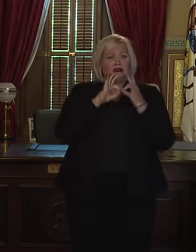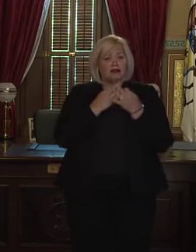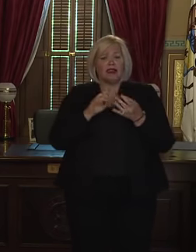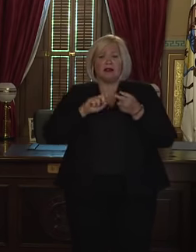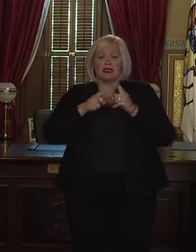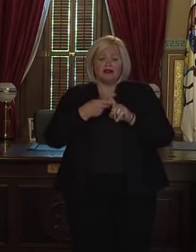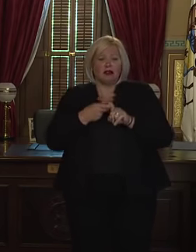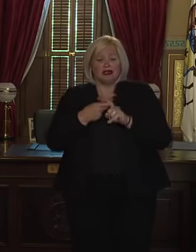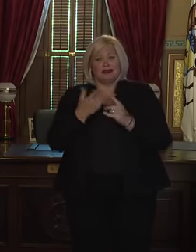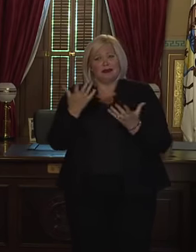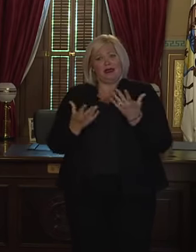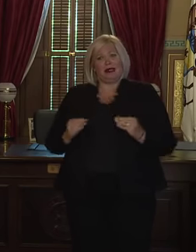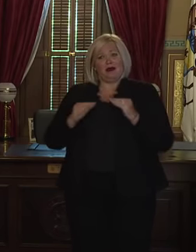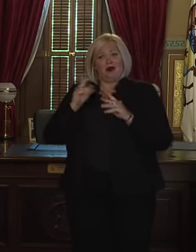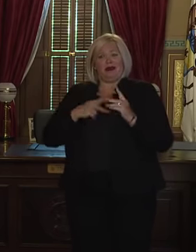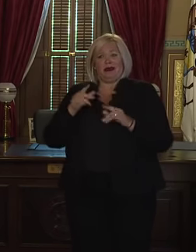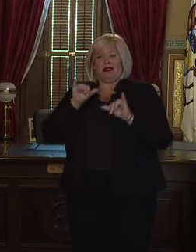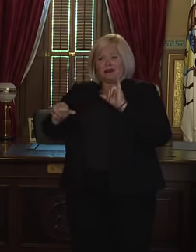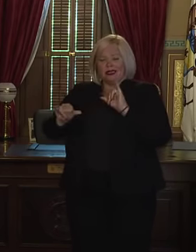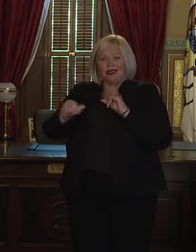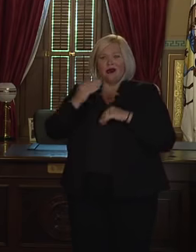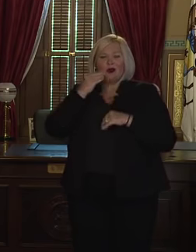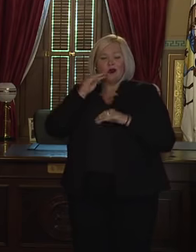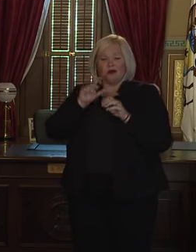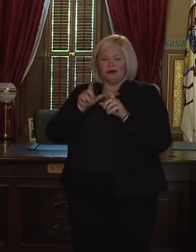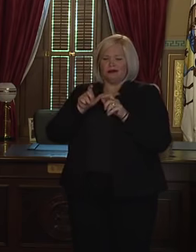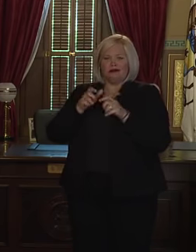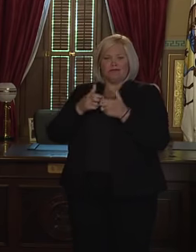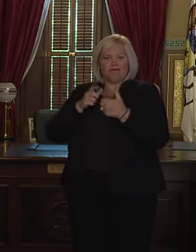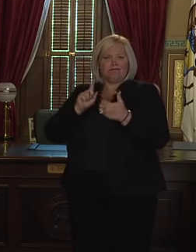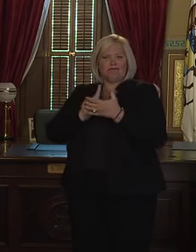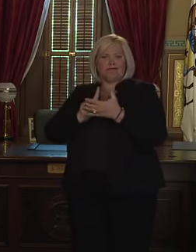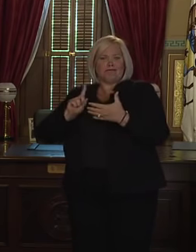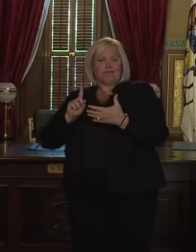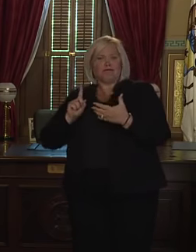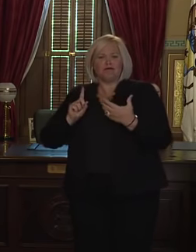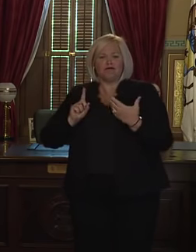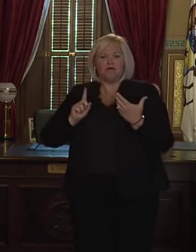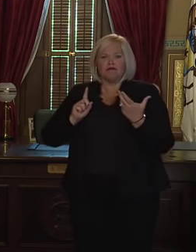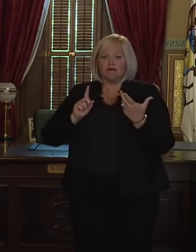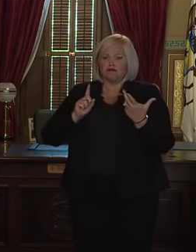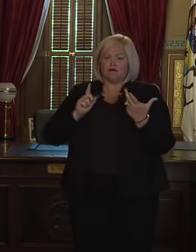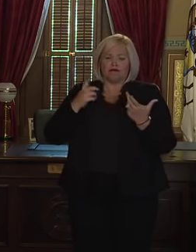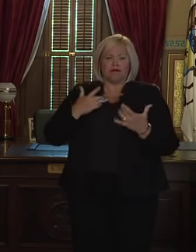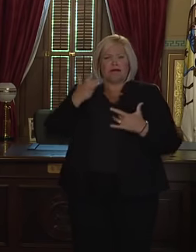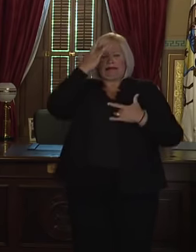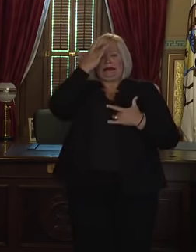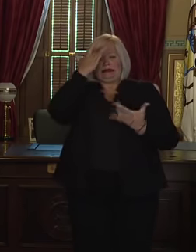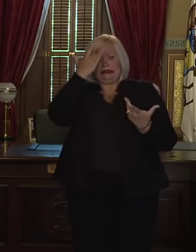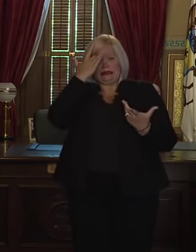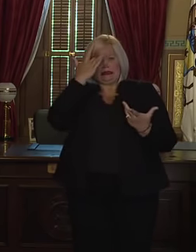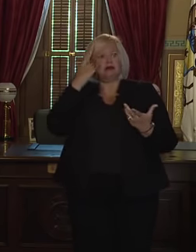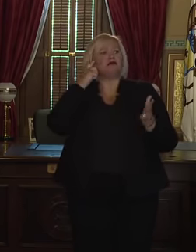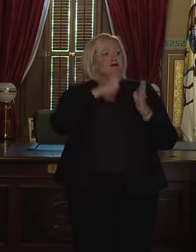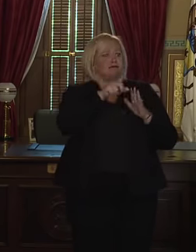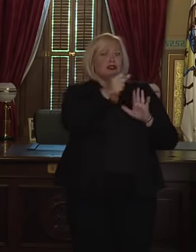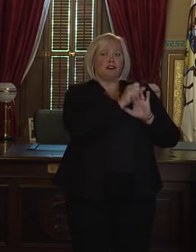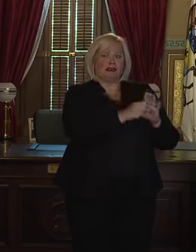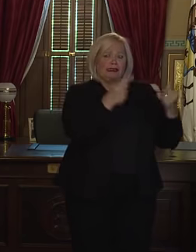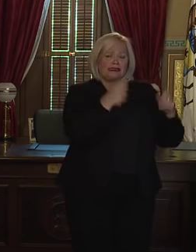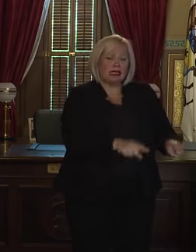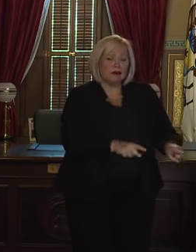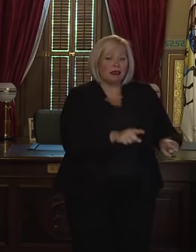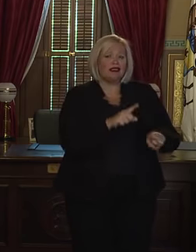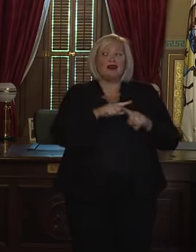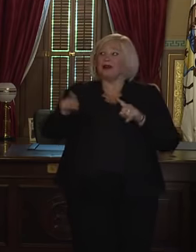quarantined and more fatalities. We've seen that happen elsewhere. What this ruling does not mean